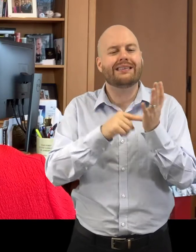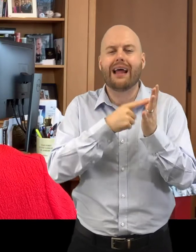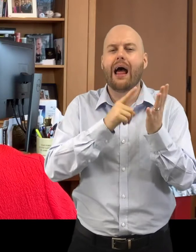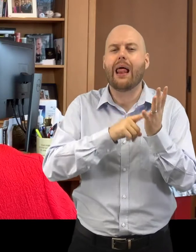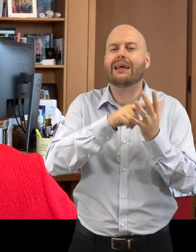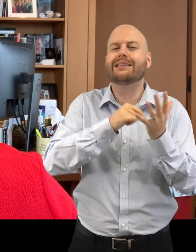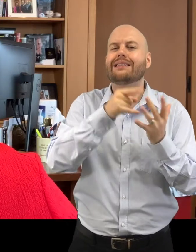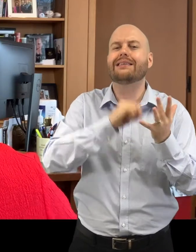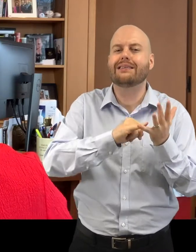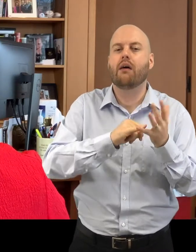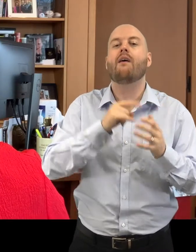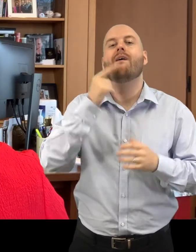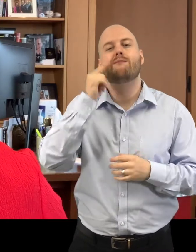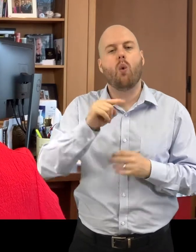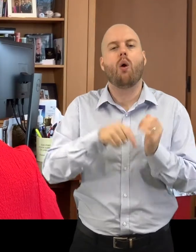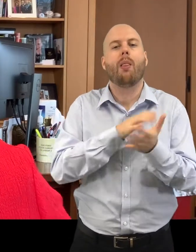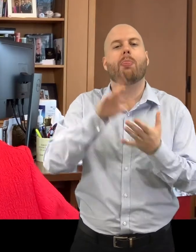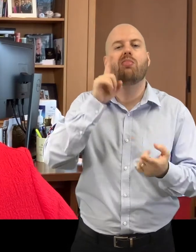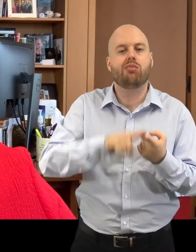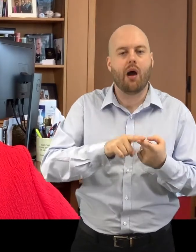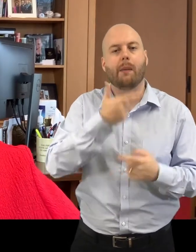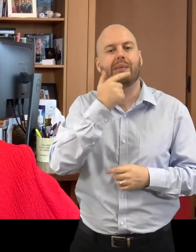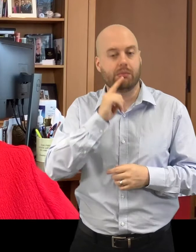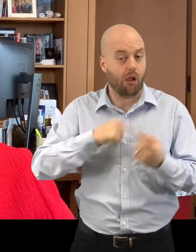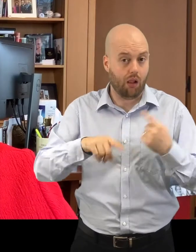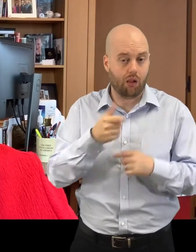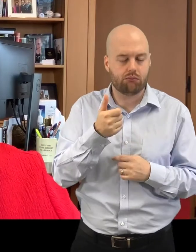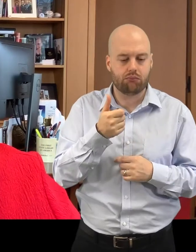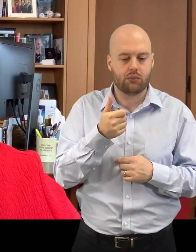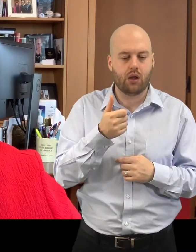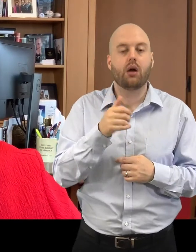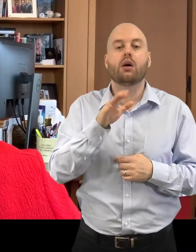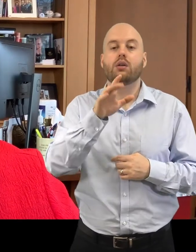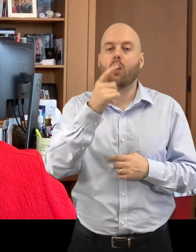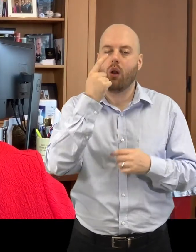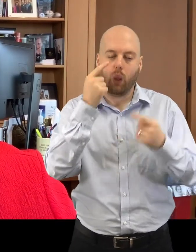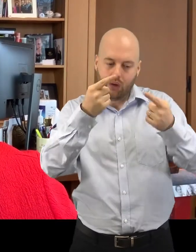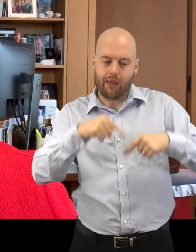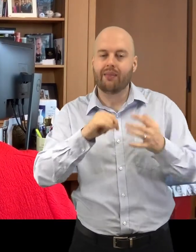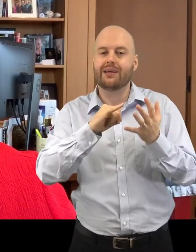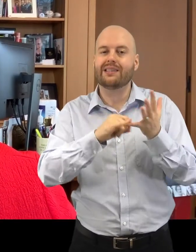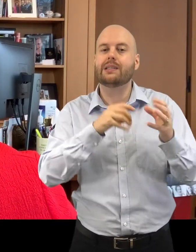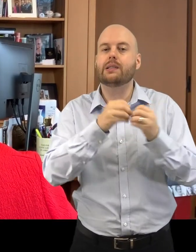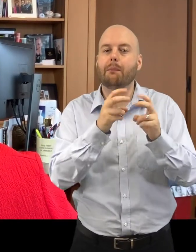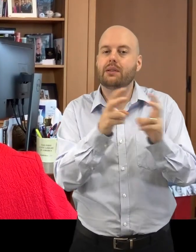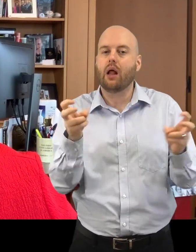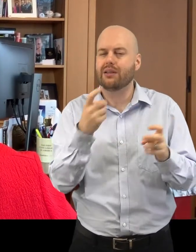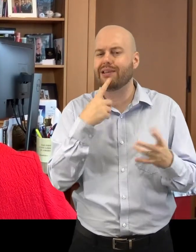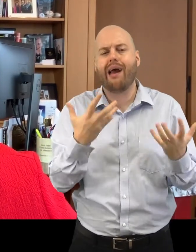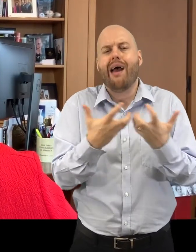the People. And I'm going to look directly at the Subtitle because it's important. How social infrastructure